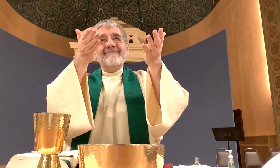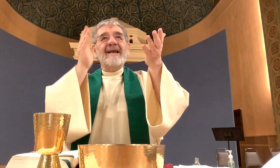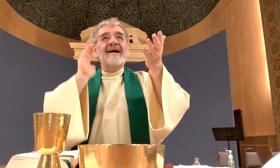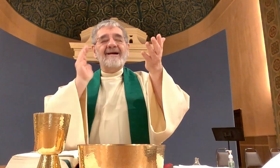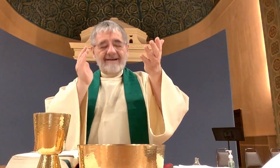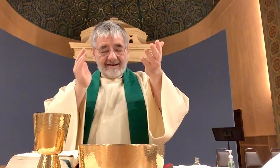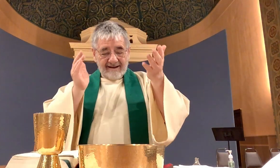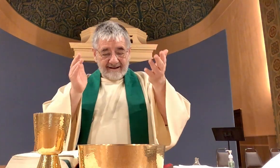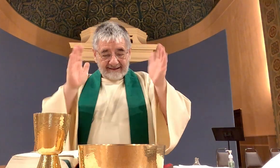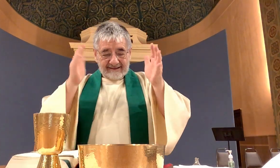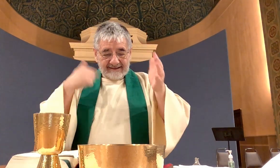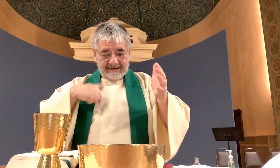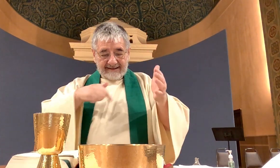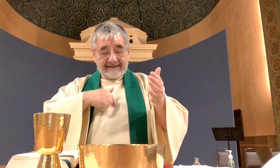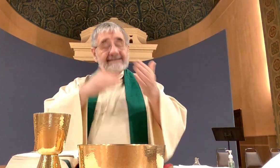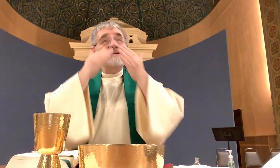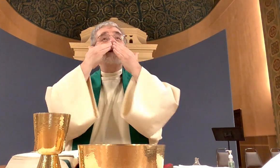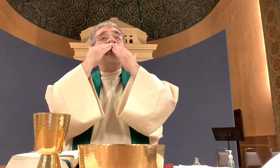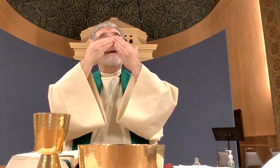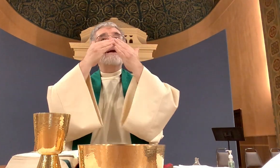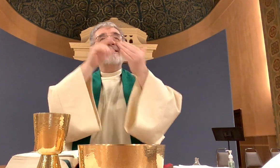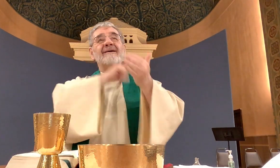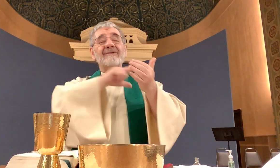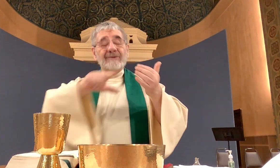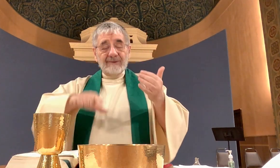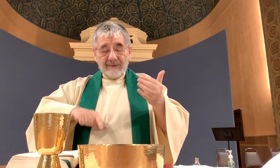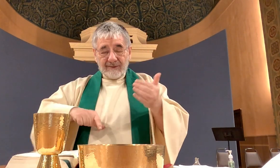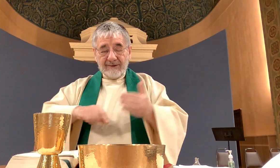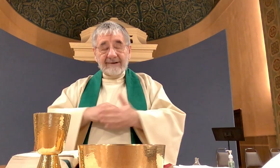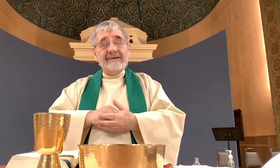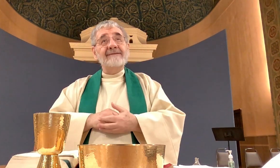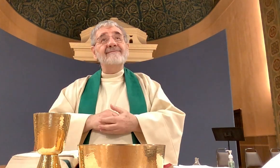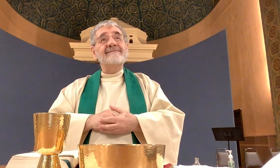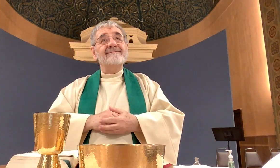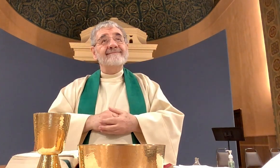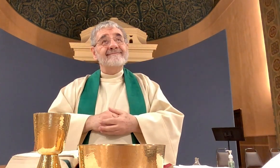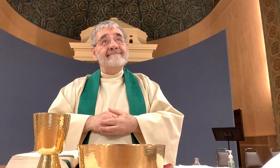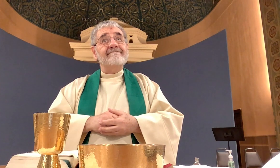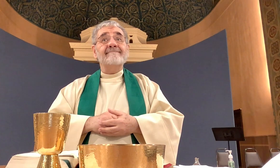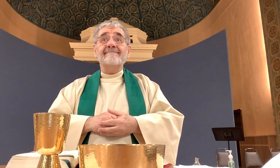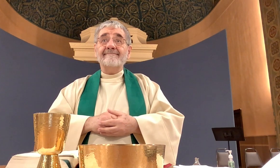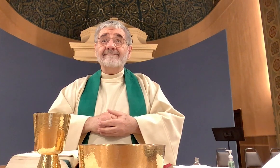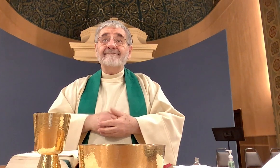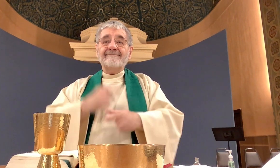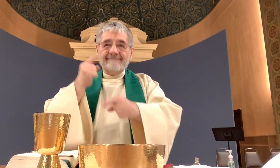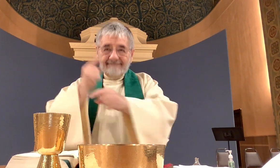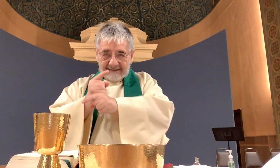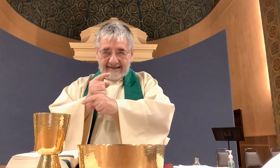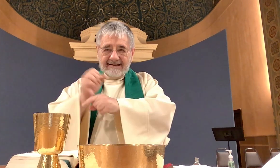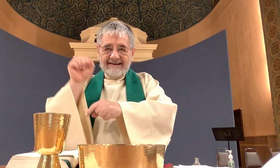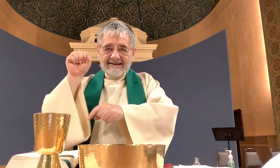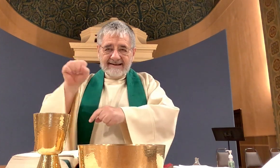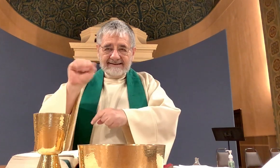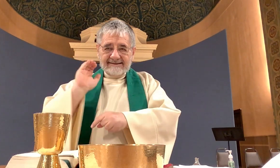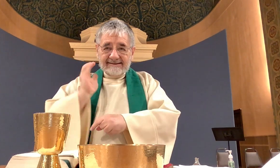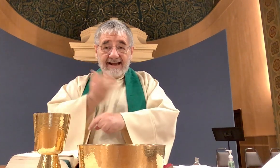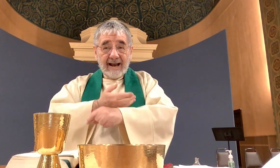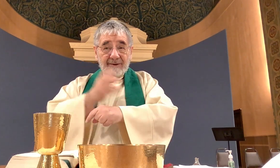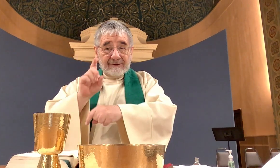it is right to give thanks to the Lord it is right and just it is truly right and just our duty